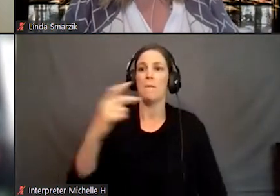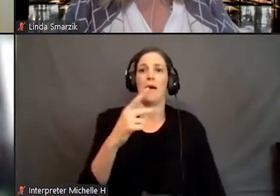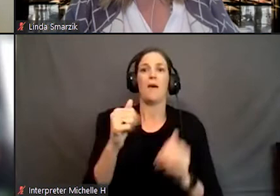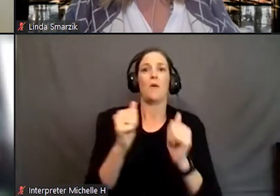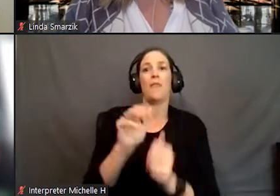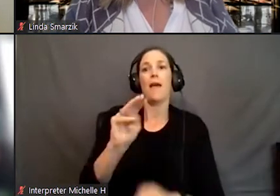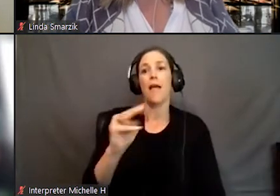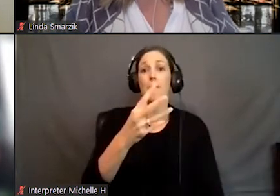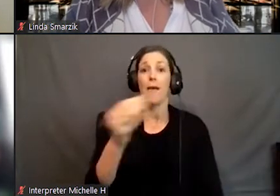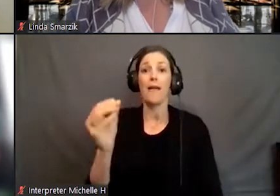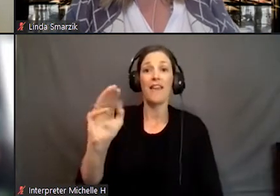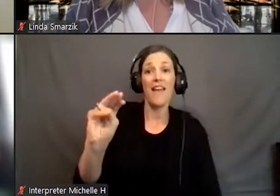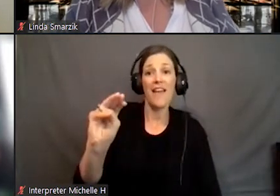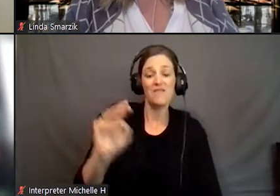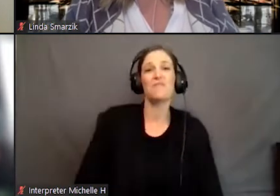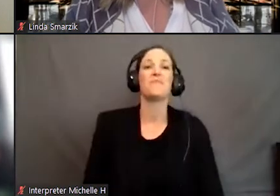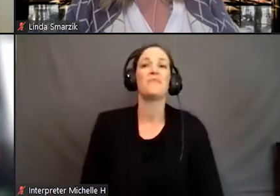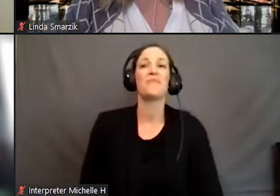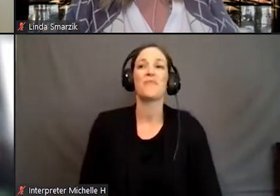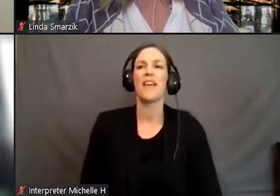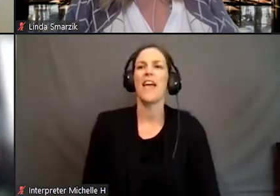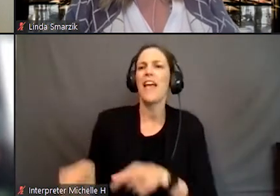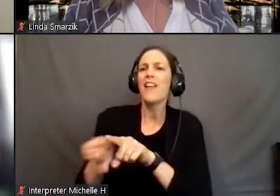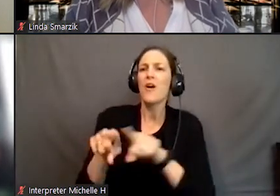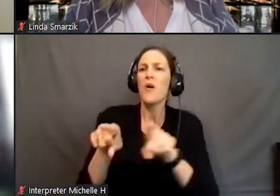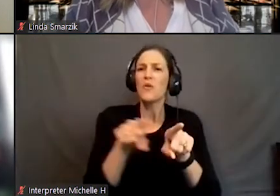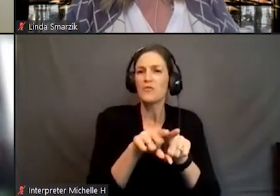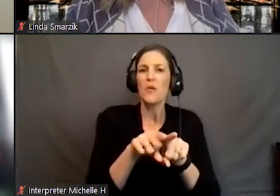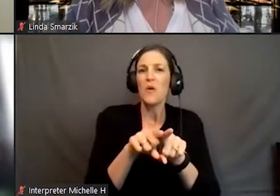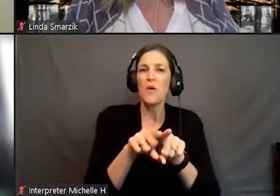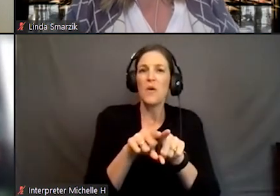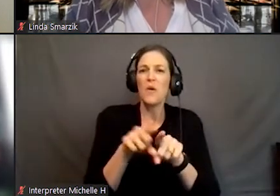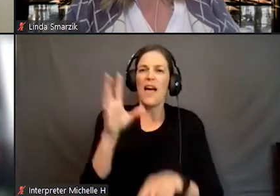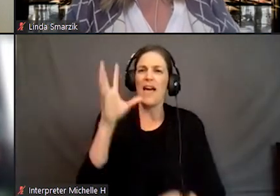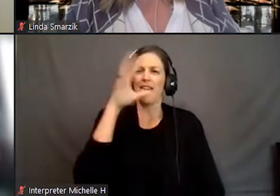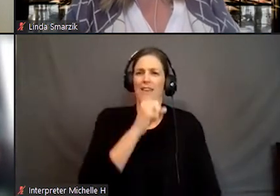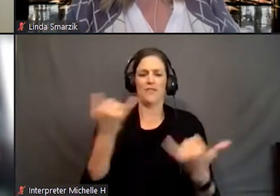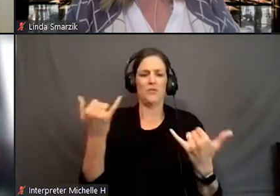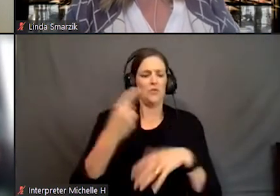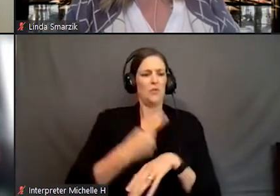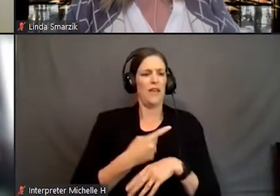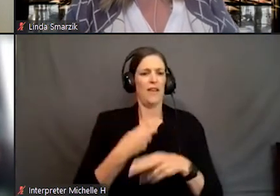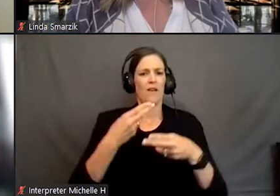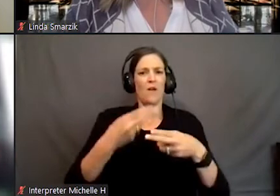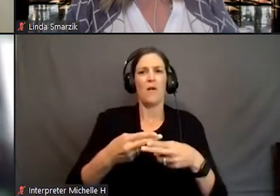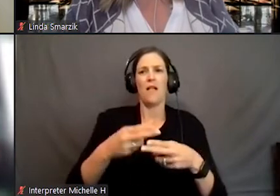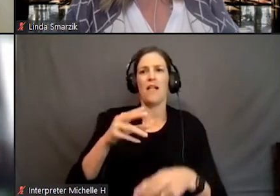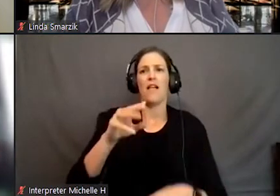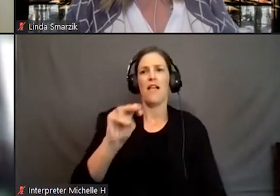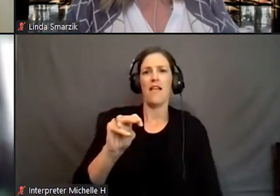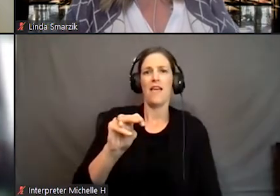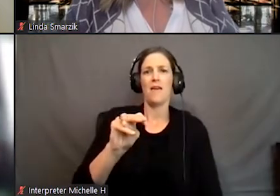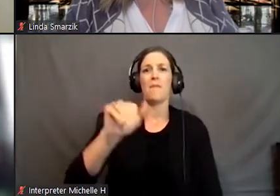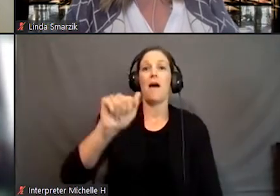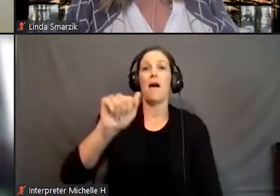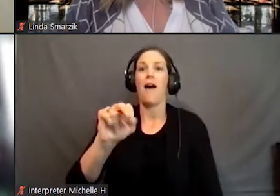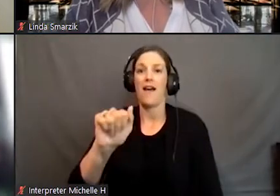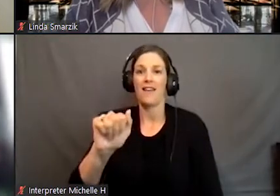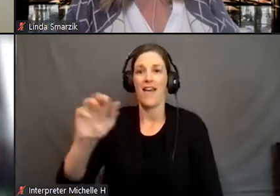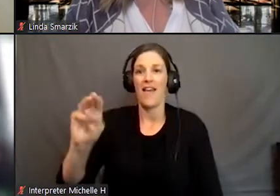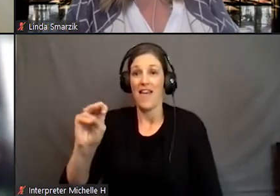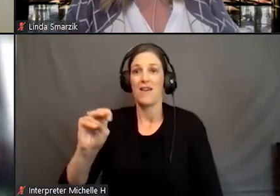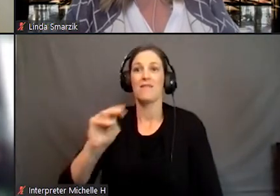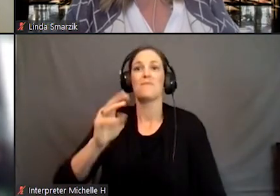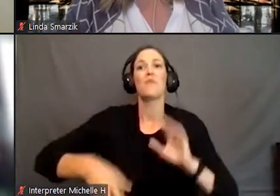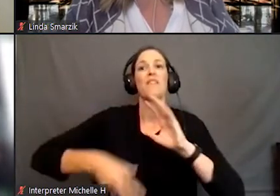&M. And, and also, you know, I guess today we would call it M Anna M. So we've